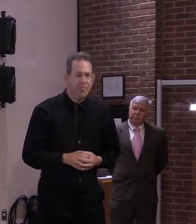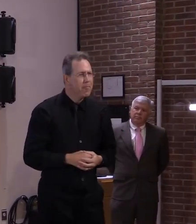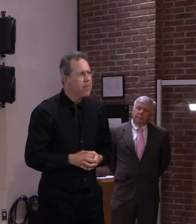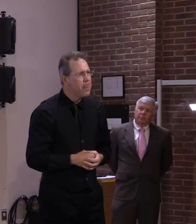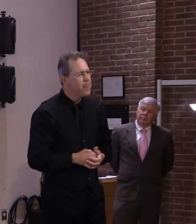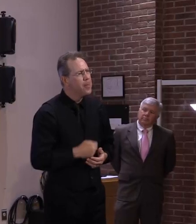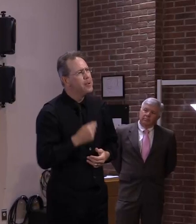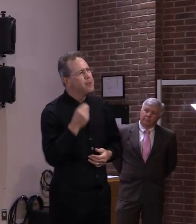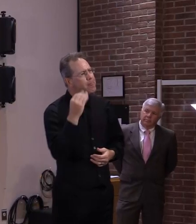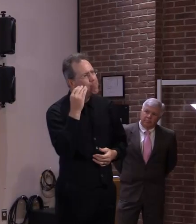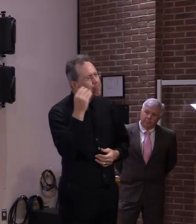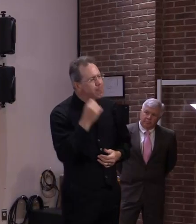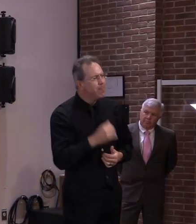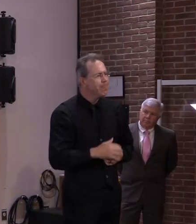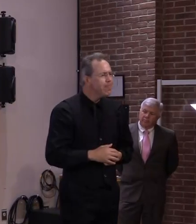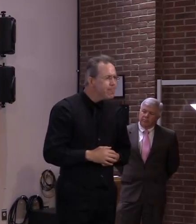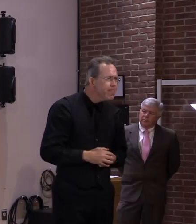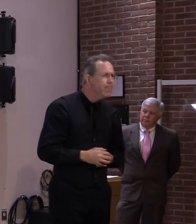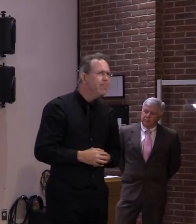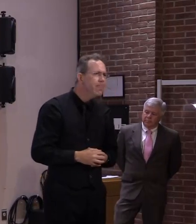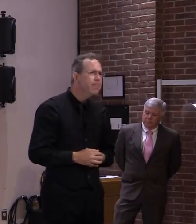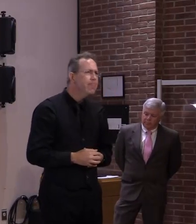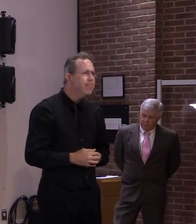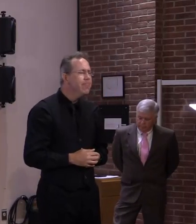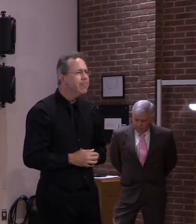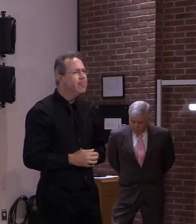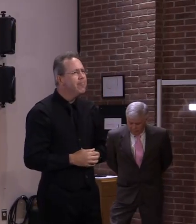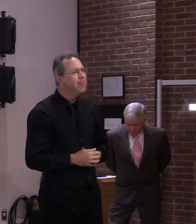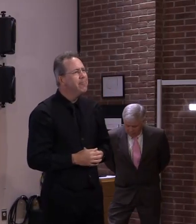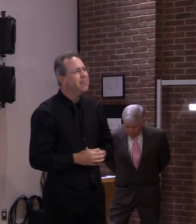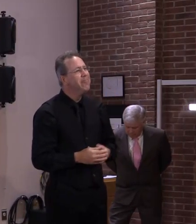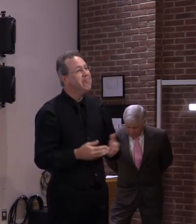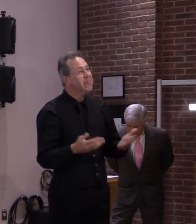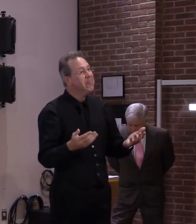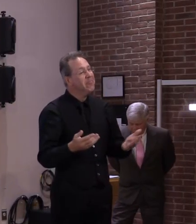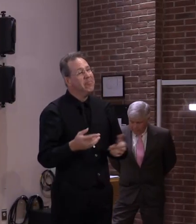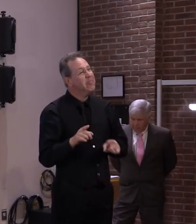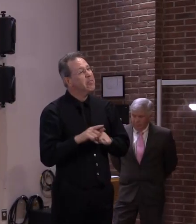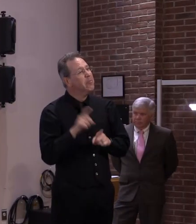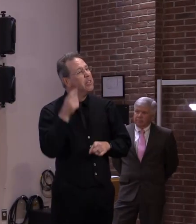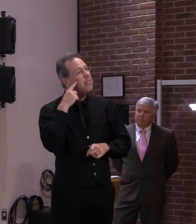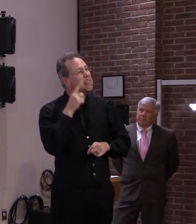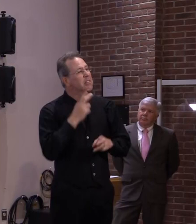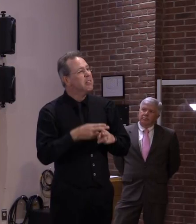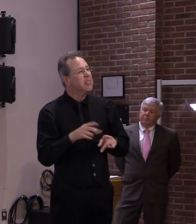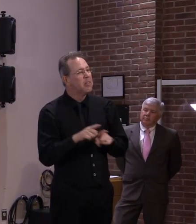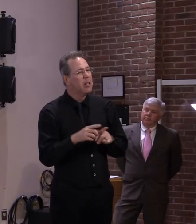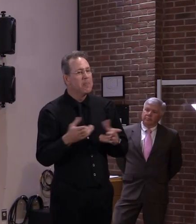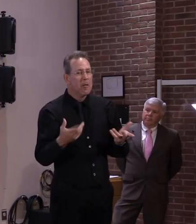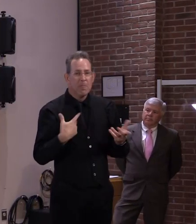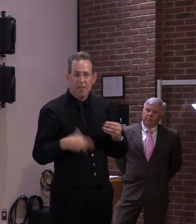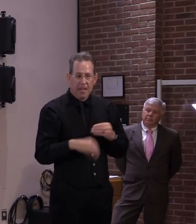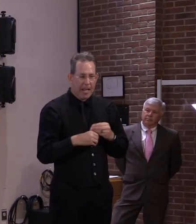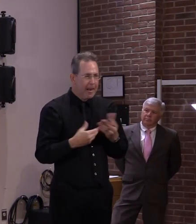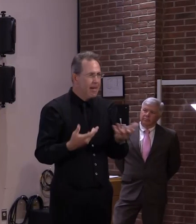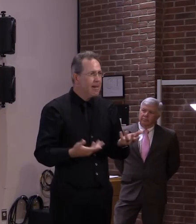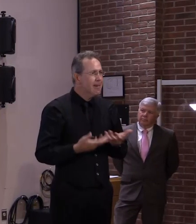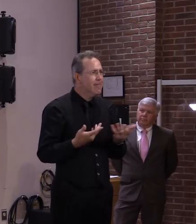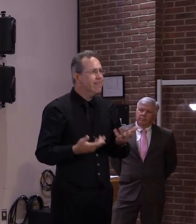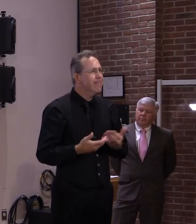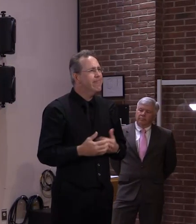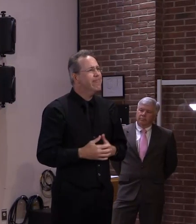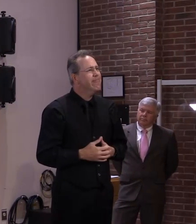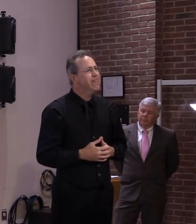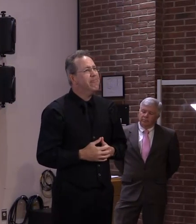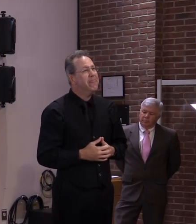i think not too much to add to those thoughts i think we